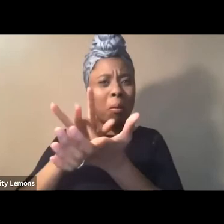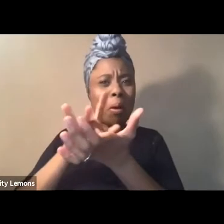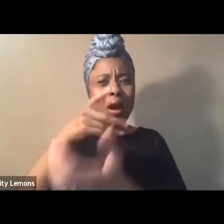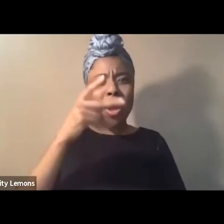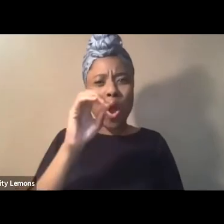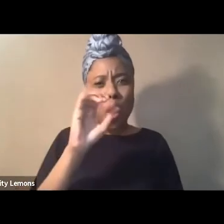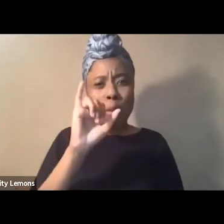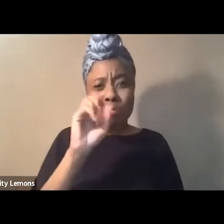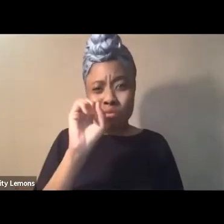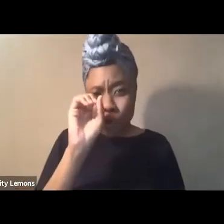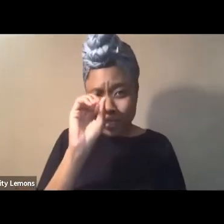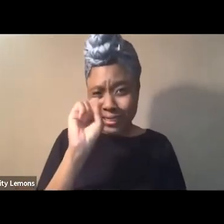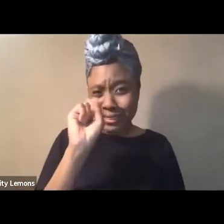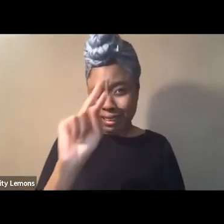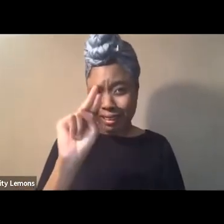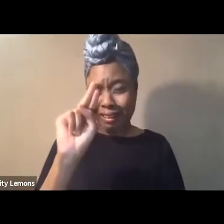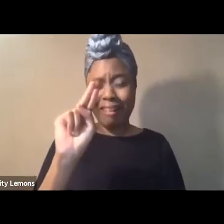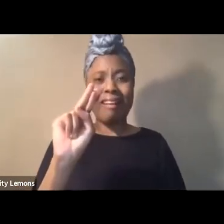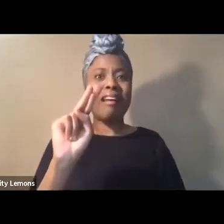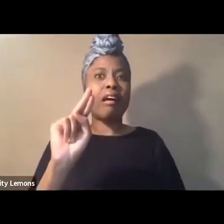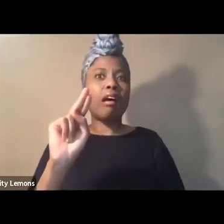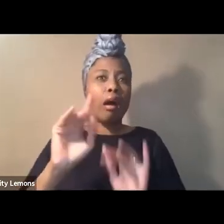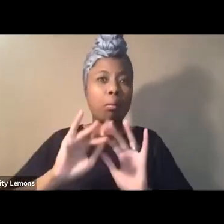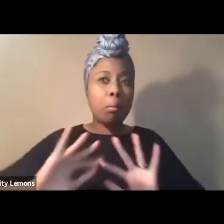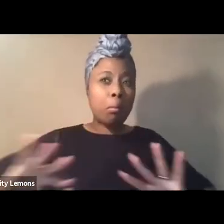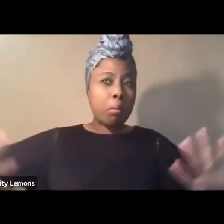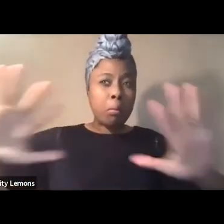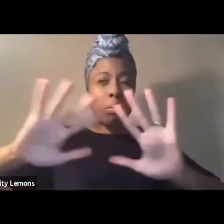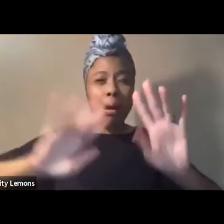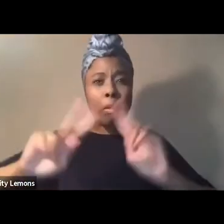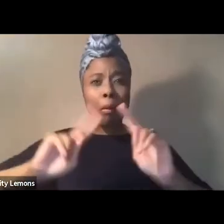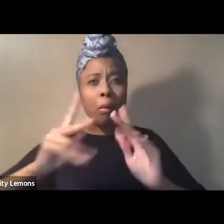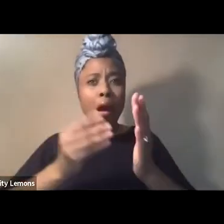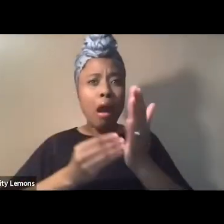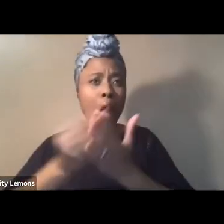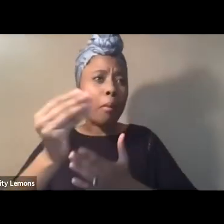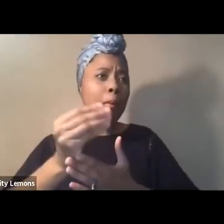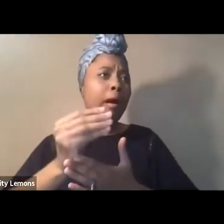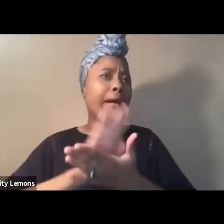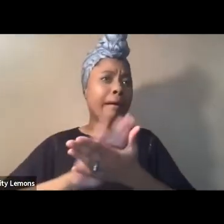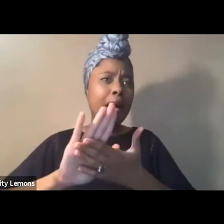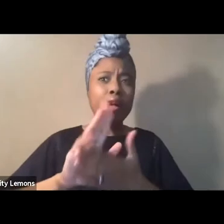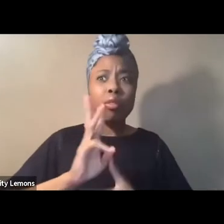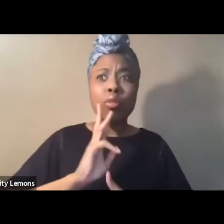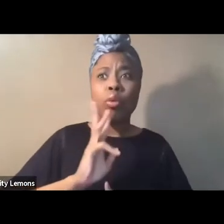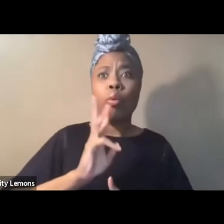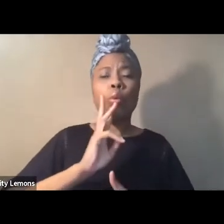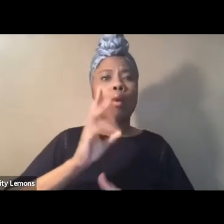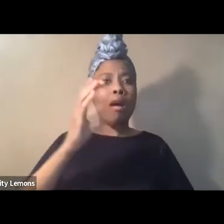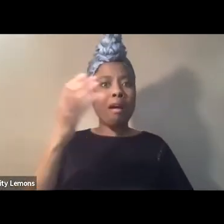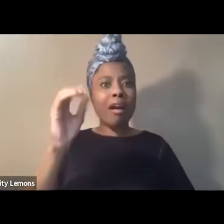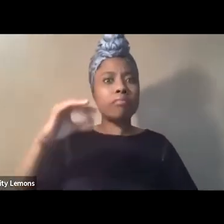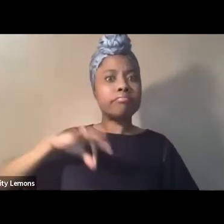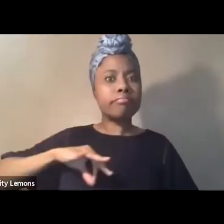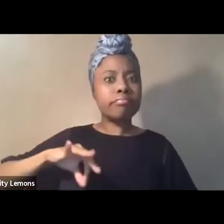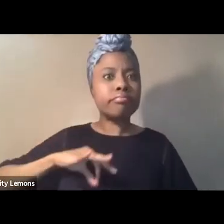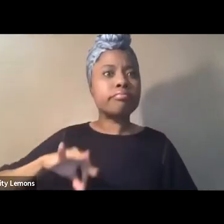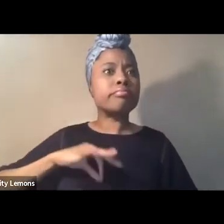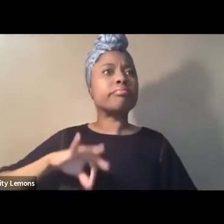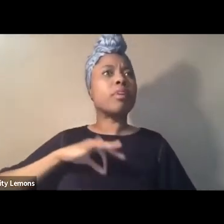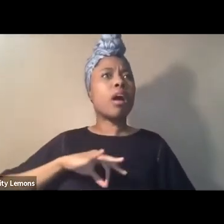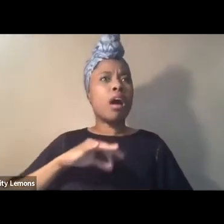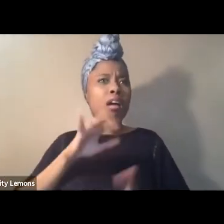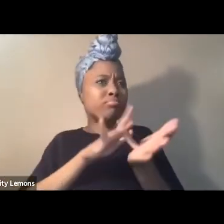the world has to buy clean water that there are companies that companies from something that is so essential to our bodily